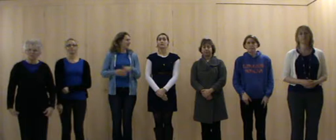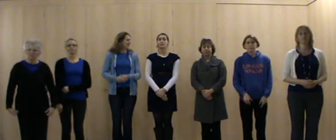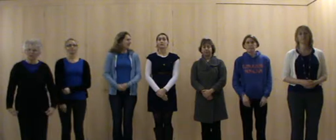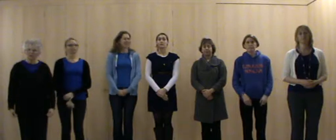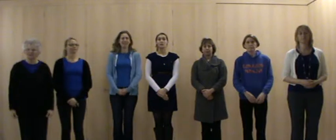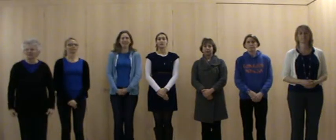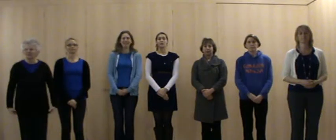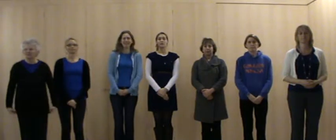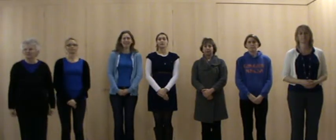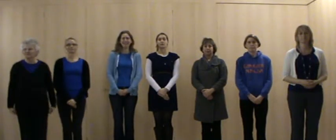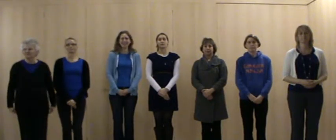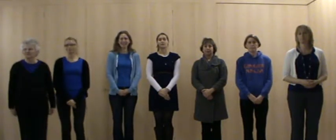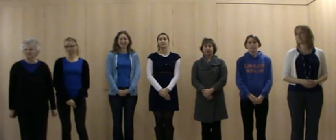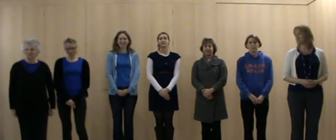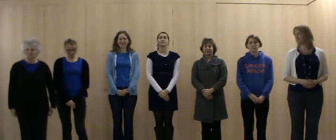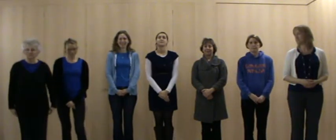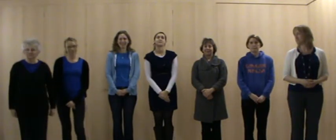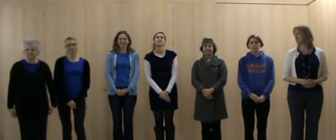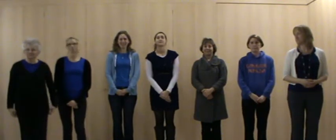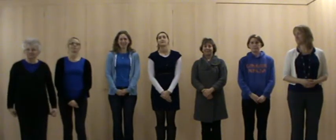It's running, it's running, it's running.